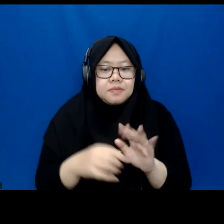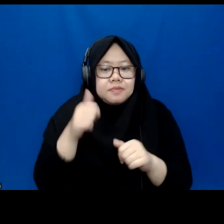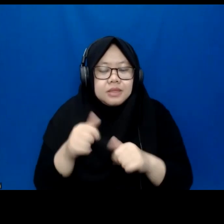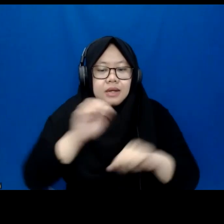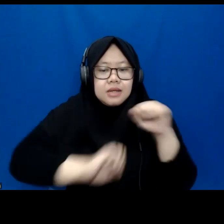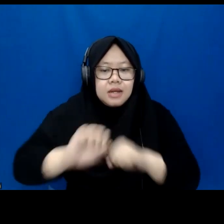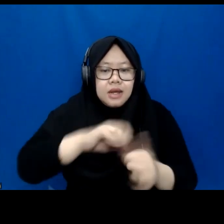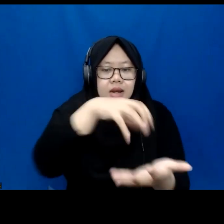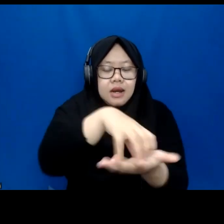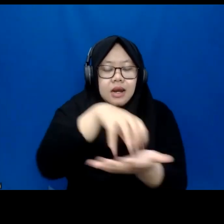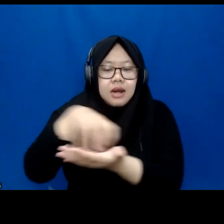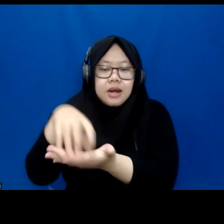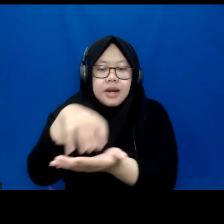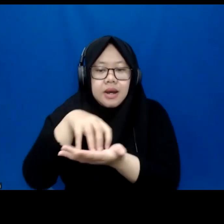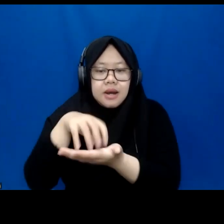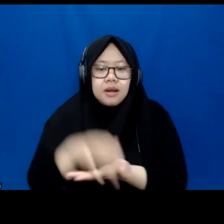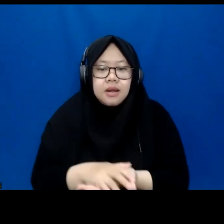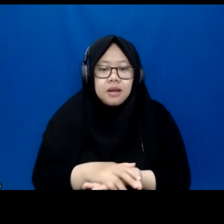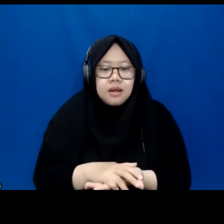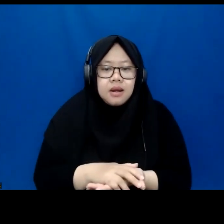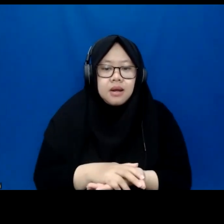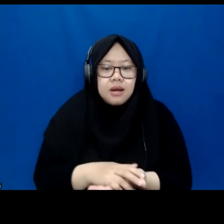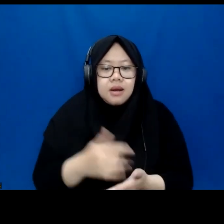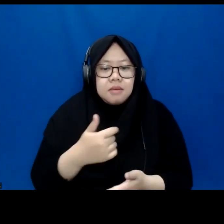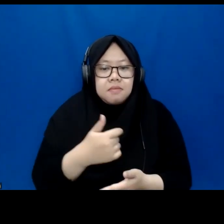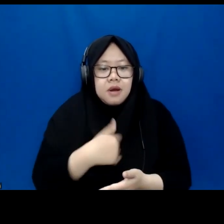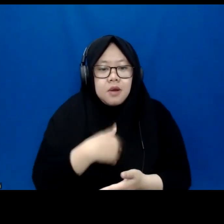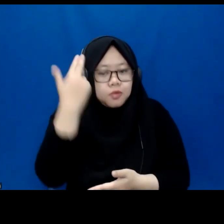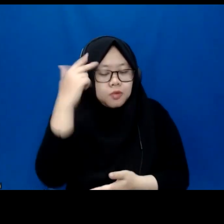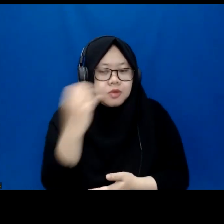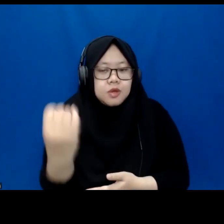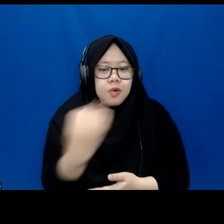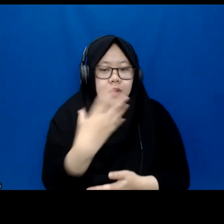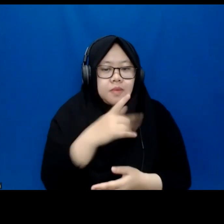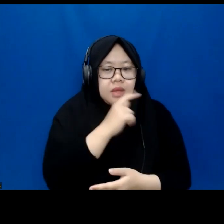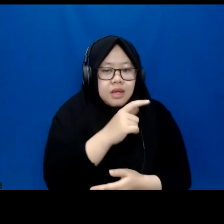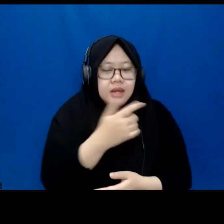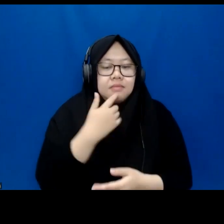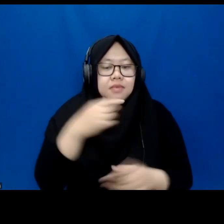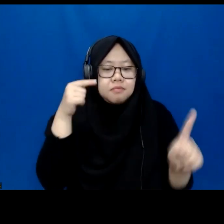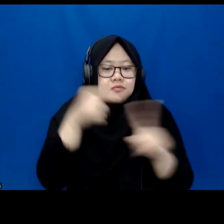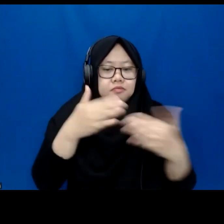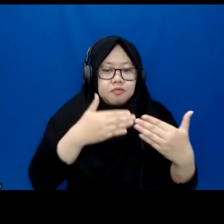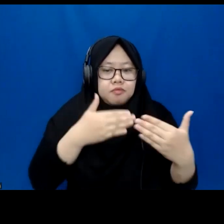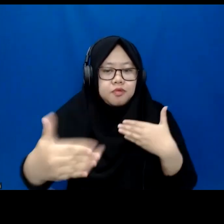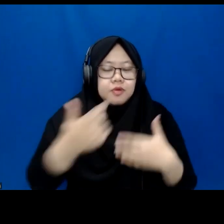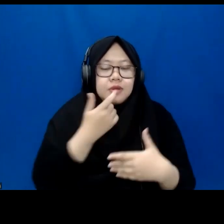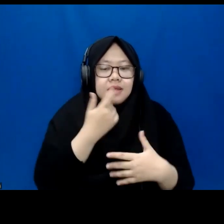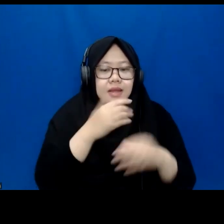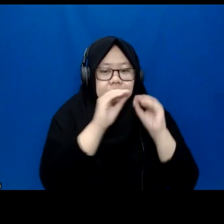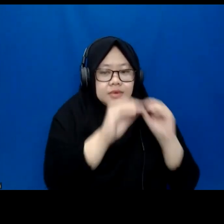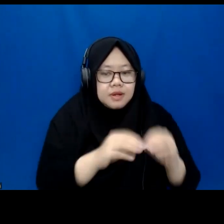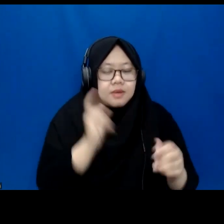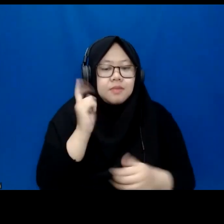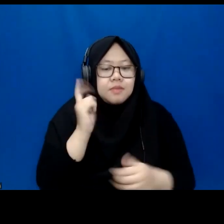And so to answer your question, Lina, you know, the long-term goal of inclusive education is really to support the development of